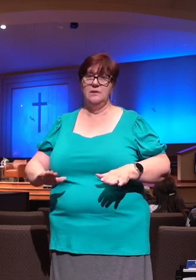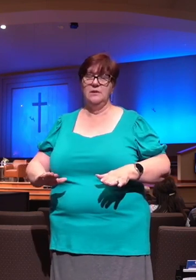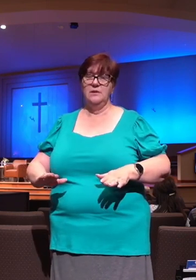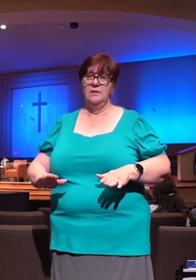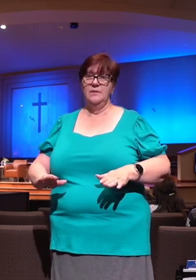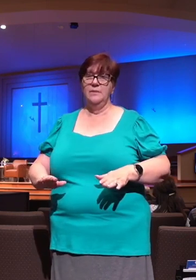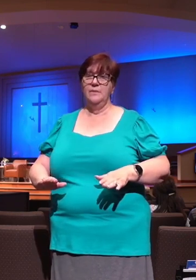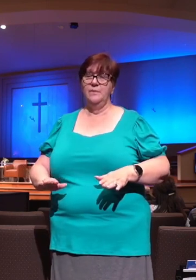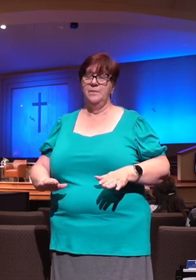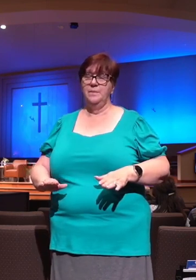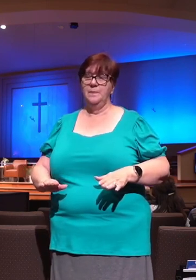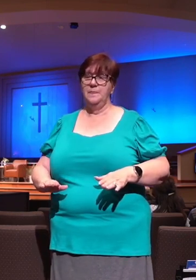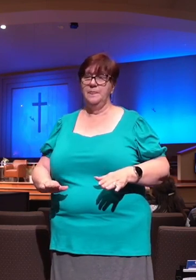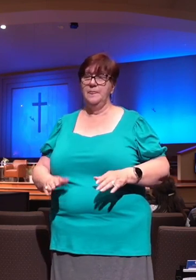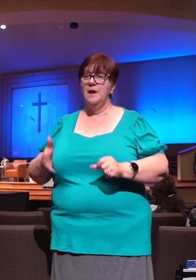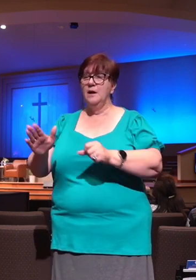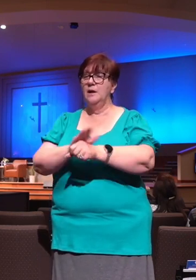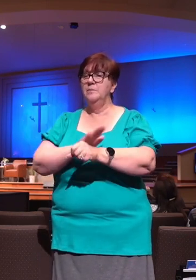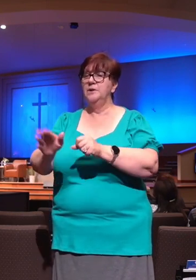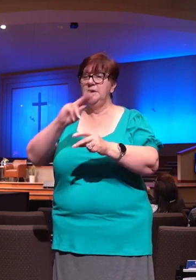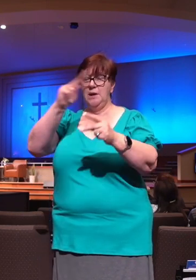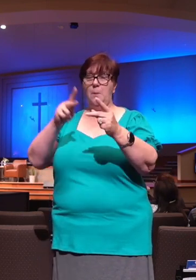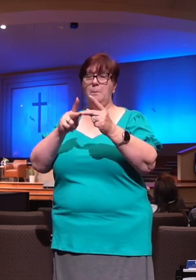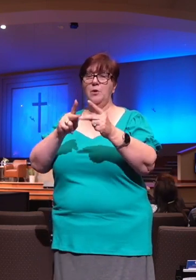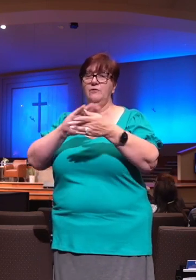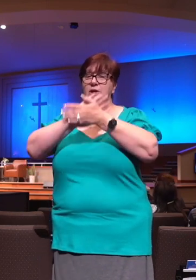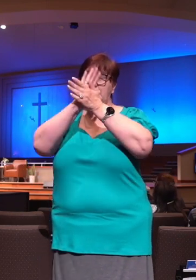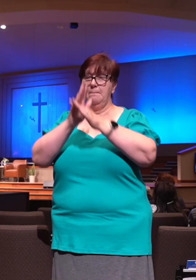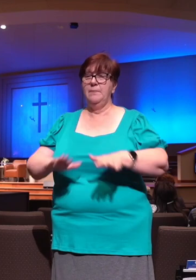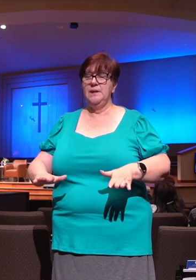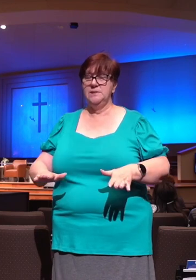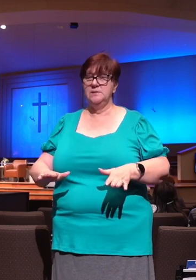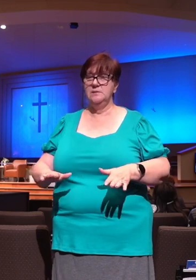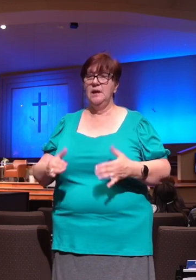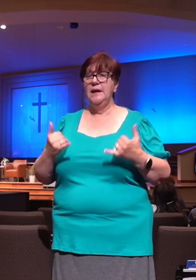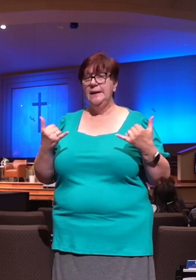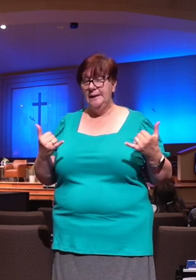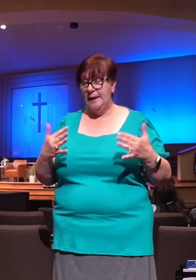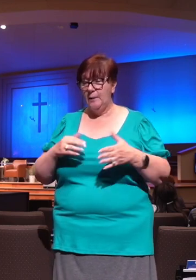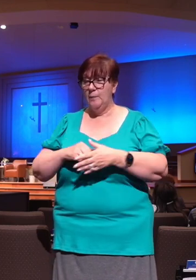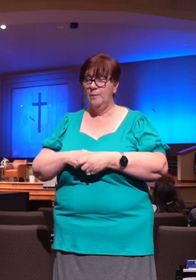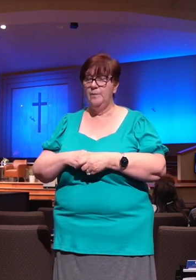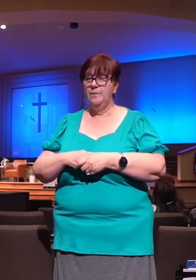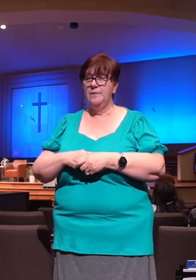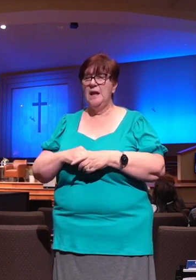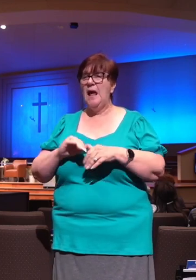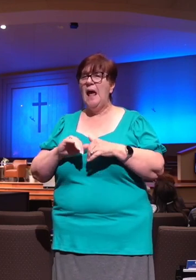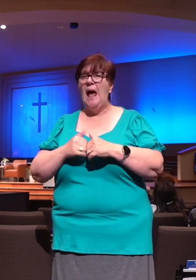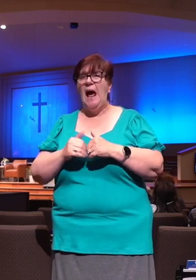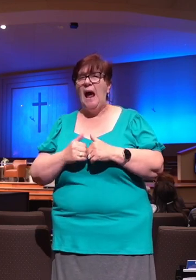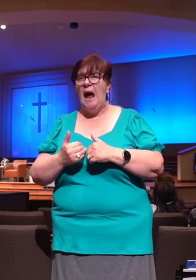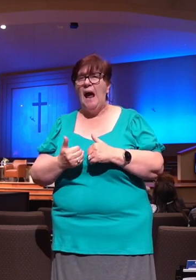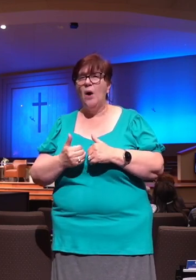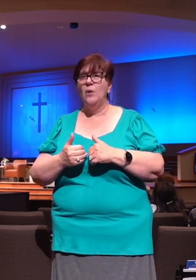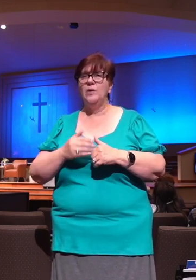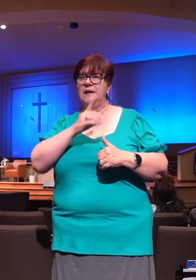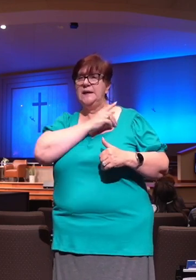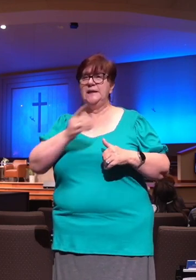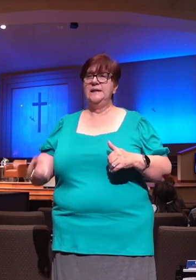total and unrivaled peace. Now, how can David claim this peace? Let's keep on reading verse number